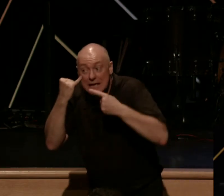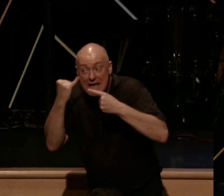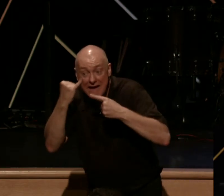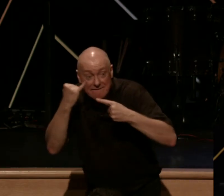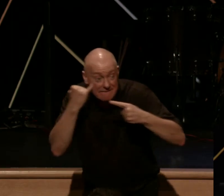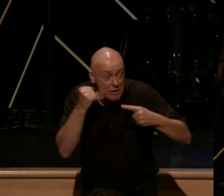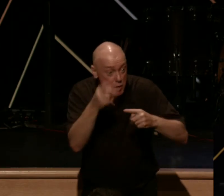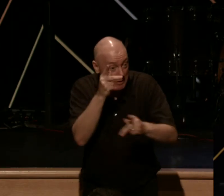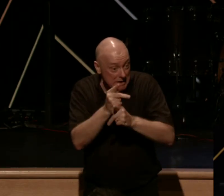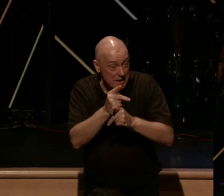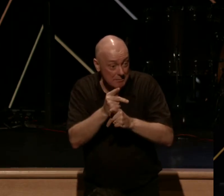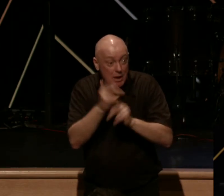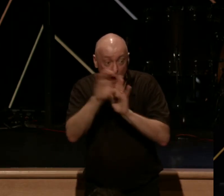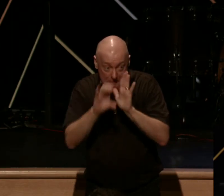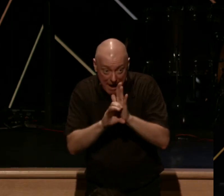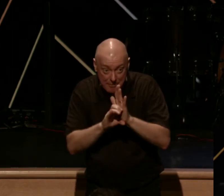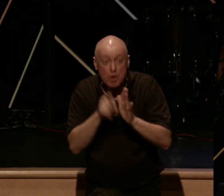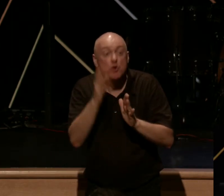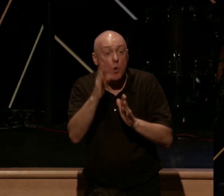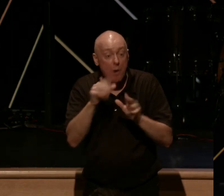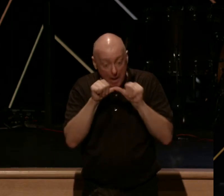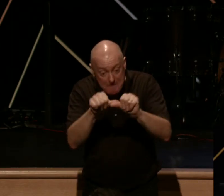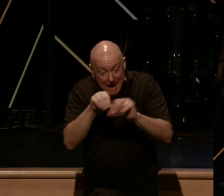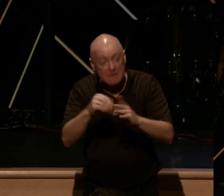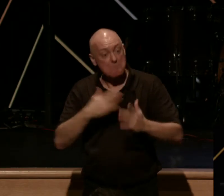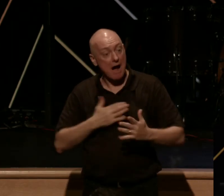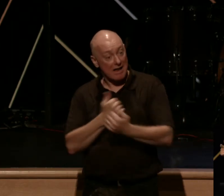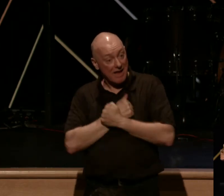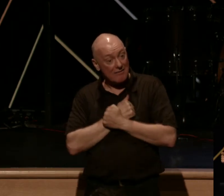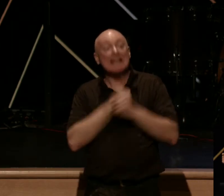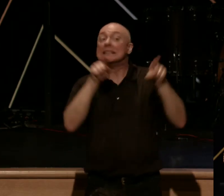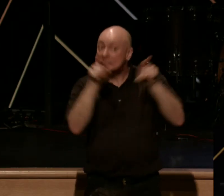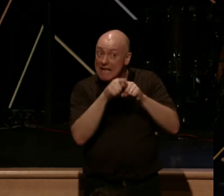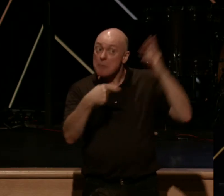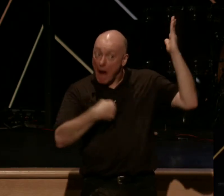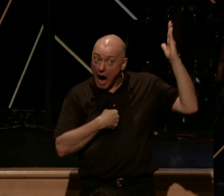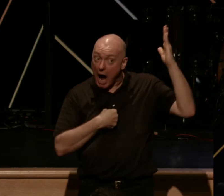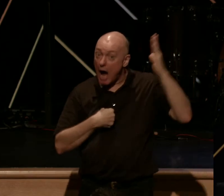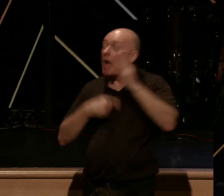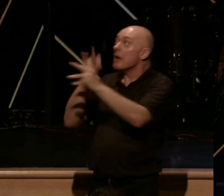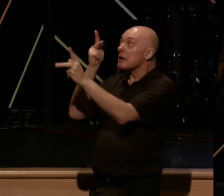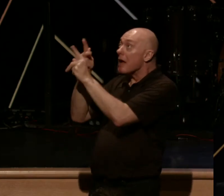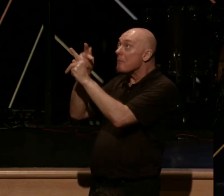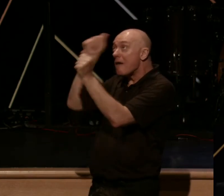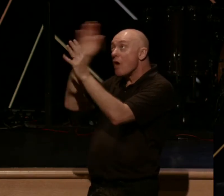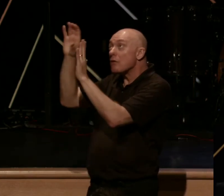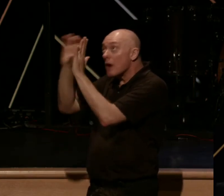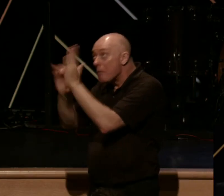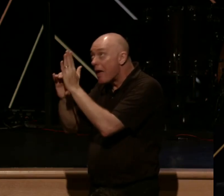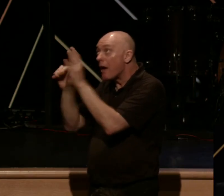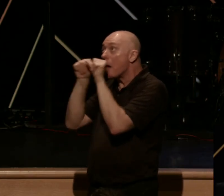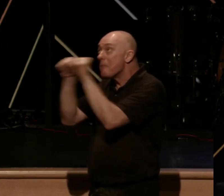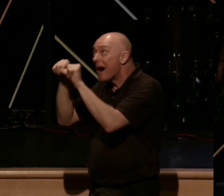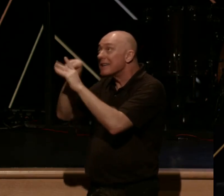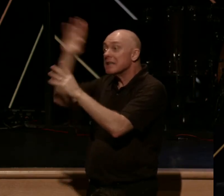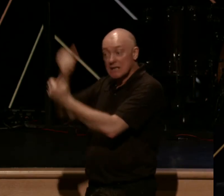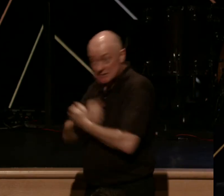you will abide in my love, just as I have kept my Father's commandments and abide in his love.